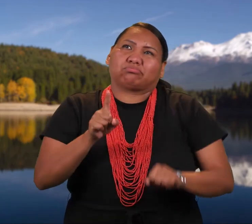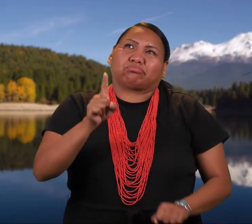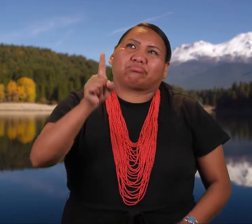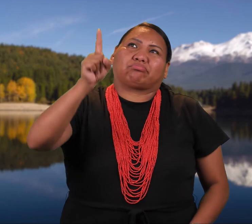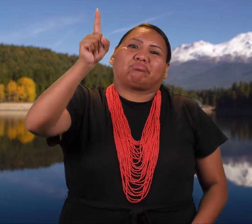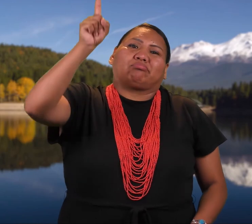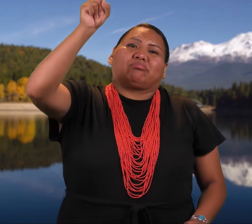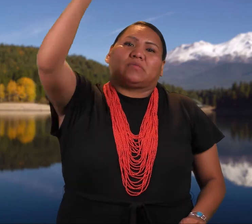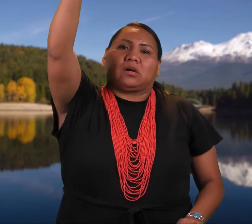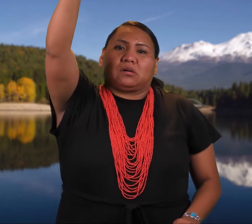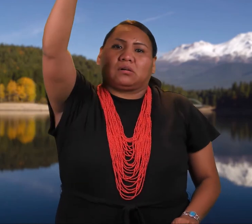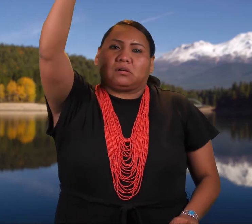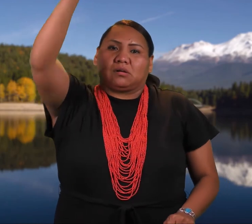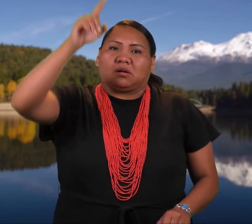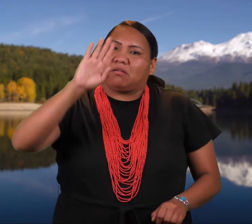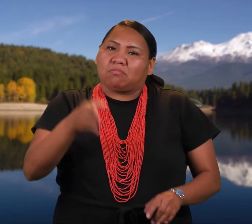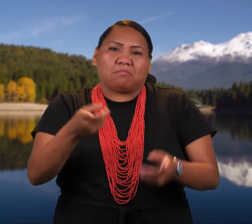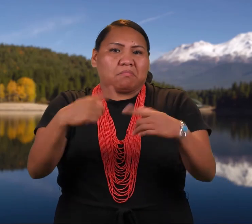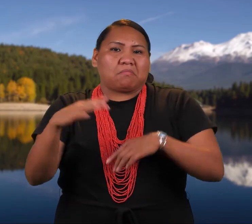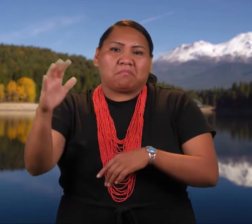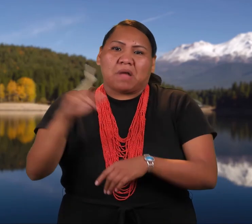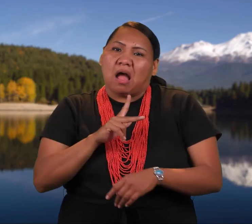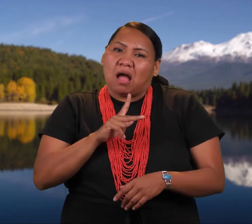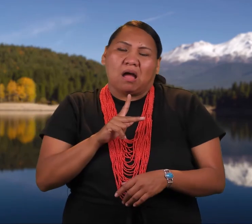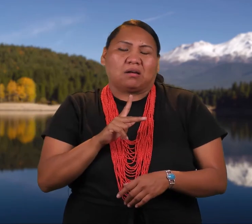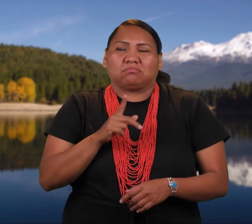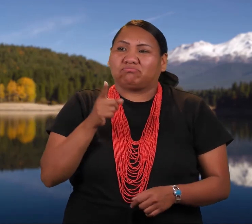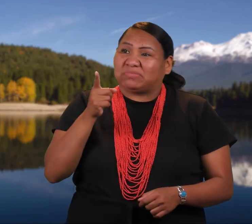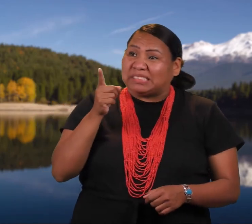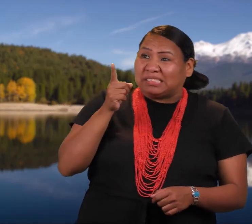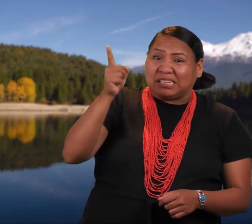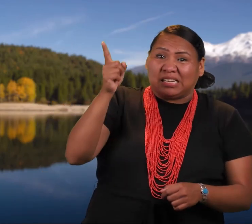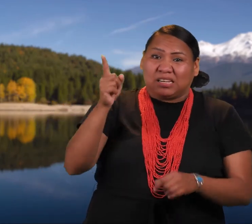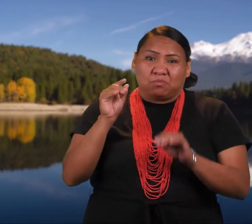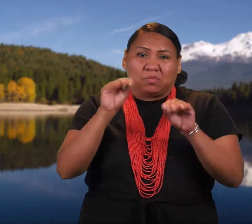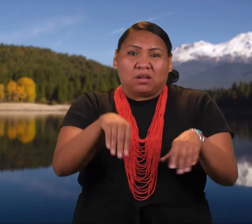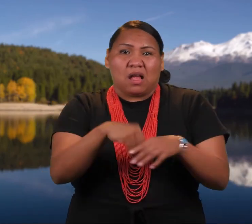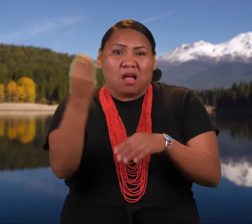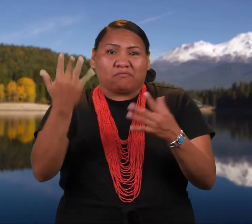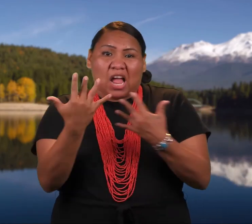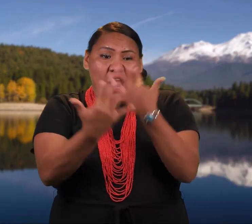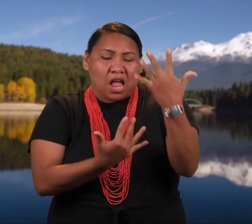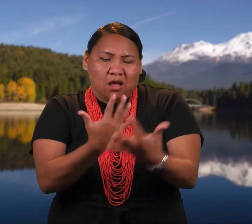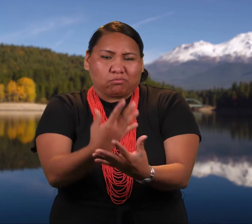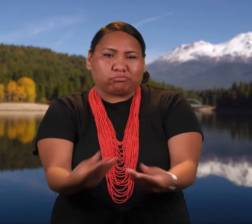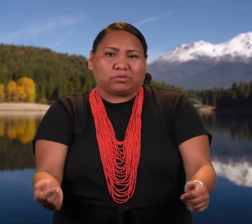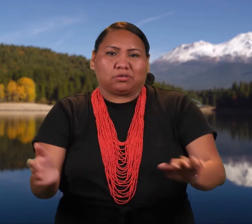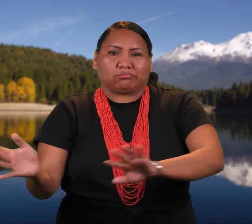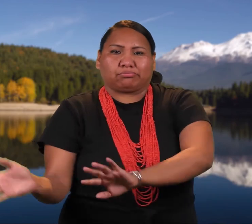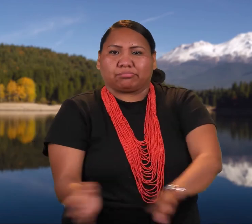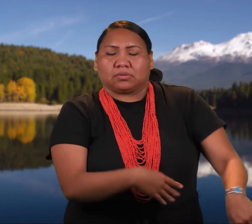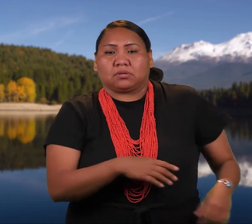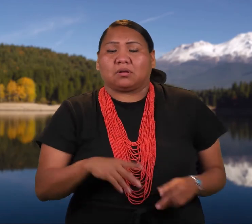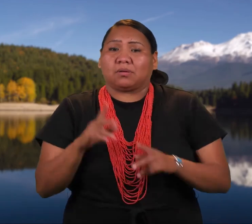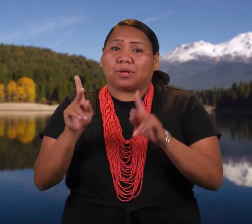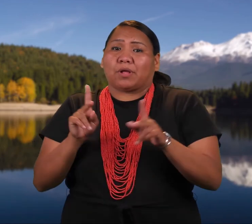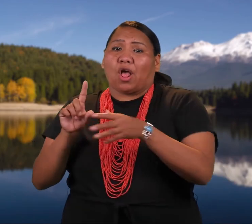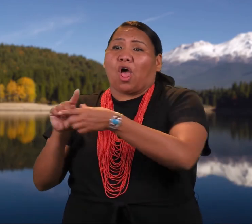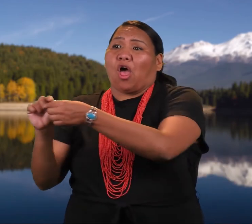and climbed back up the mountain. Never again did he come to the forest. Some say that he put the fire